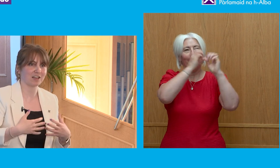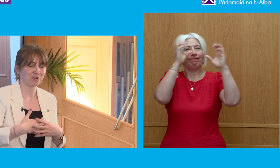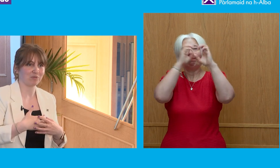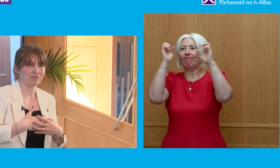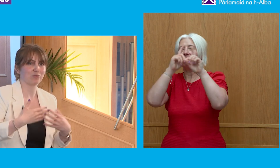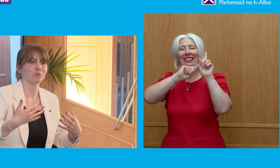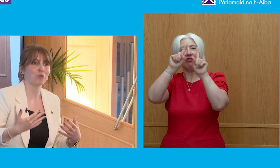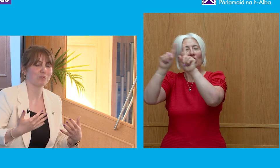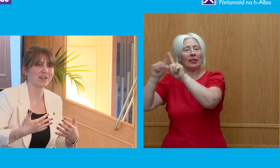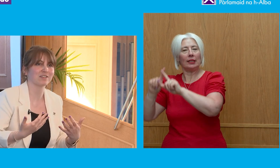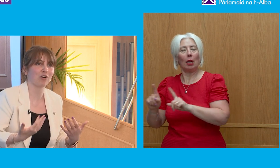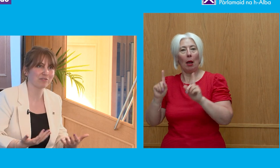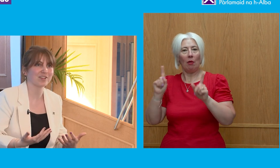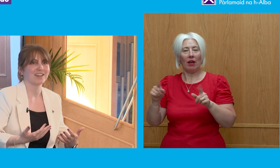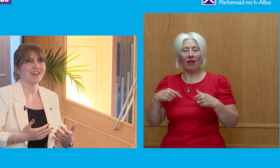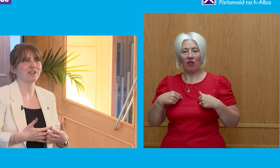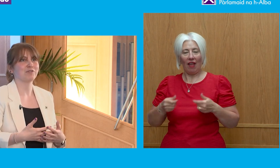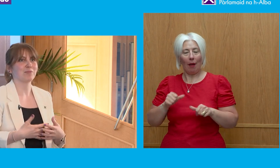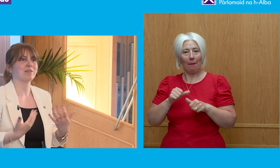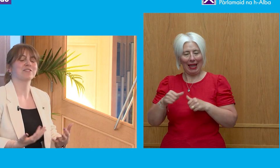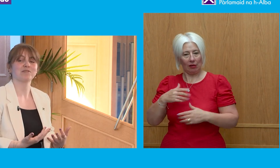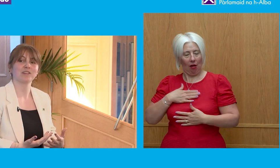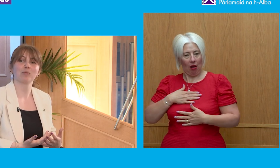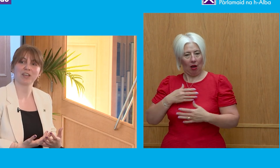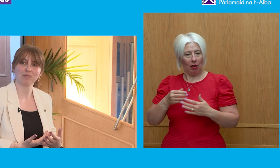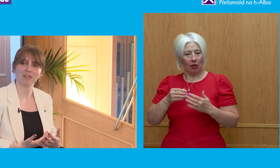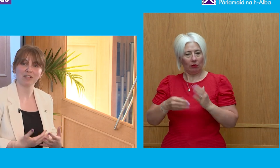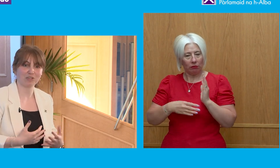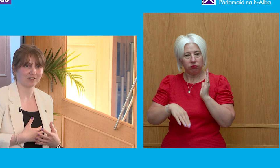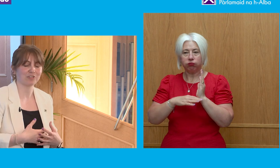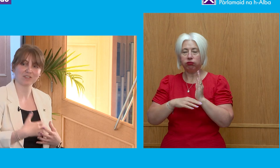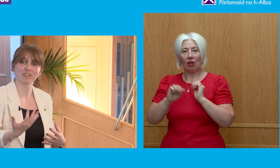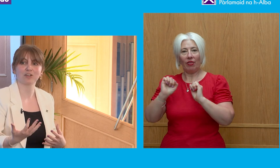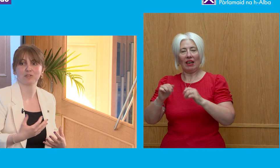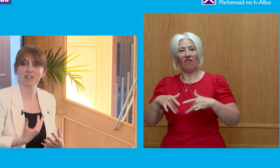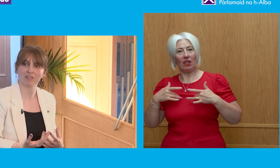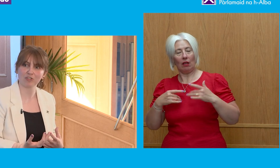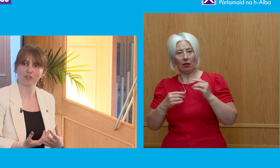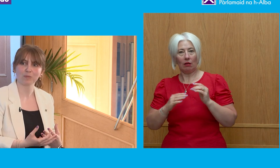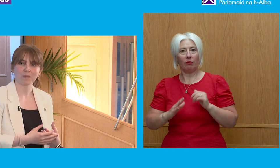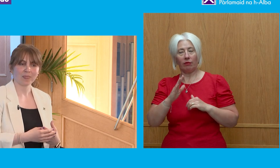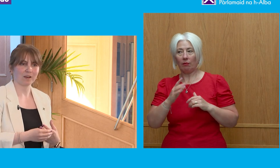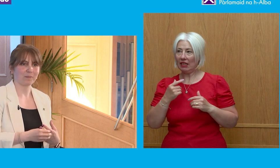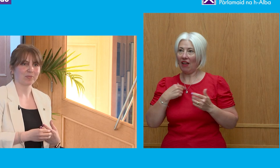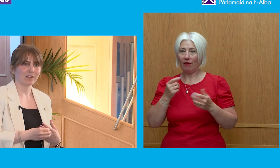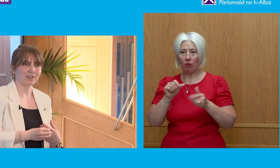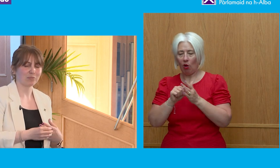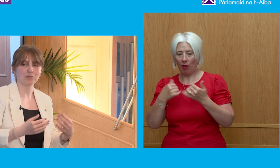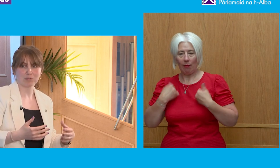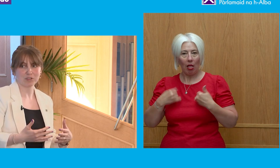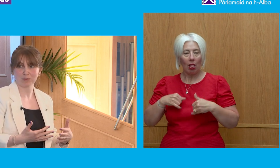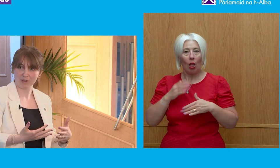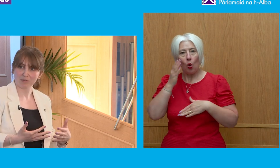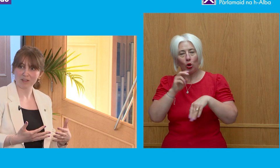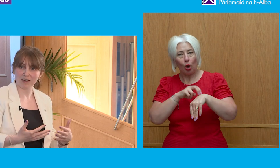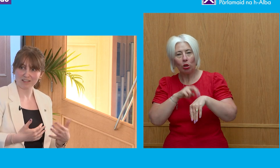idea is that if you're better off and if your public services are working well and you can see a doctor when you have an issue, I think